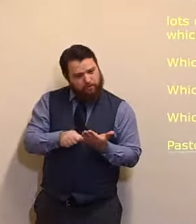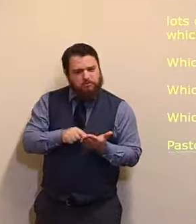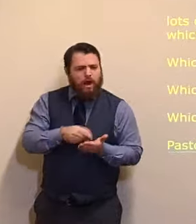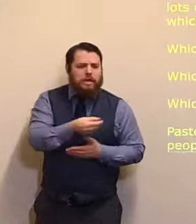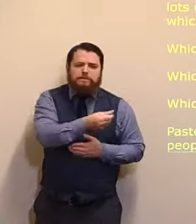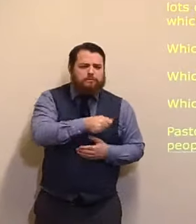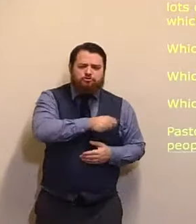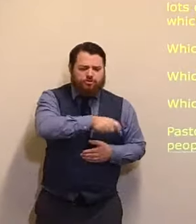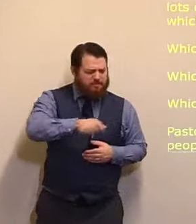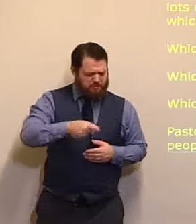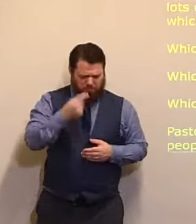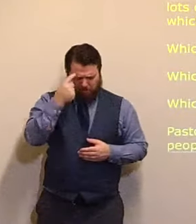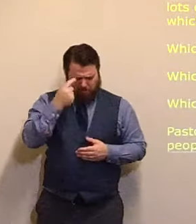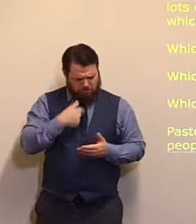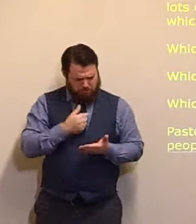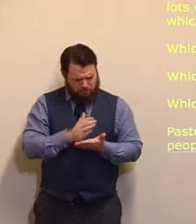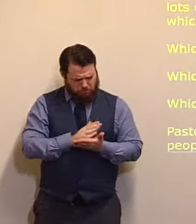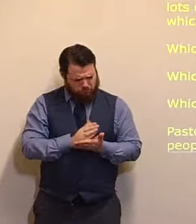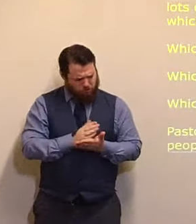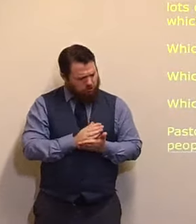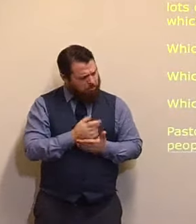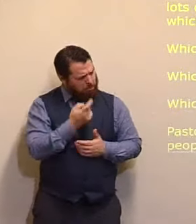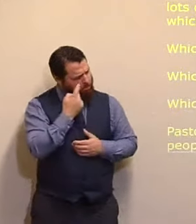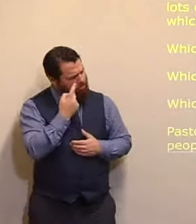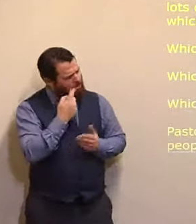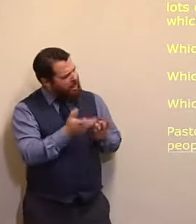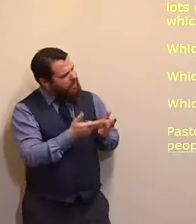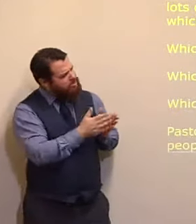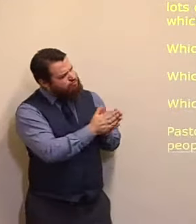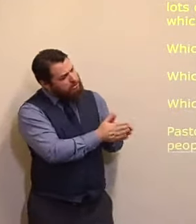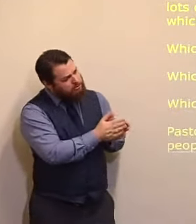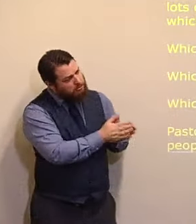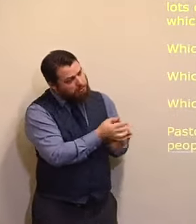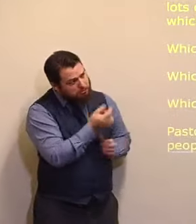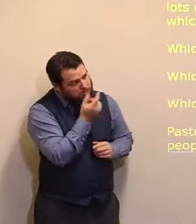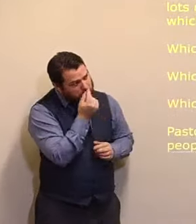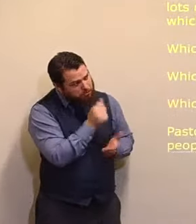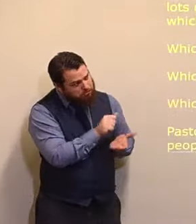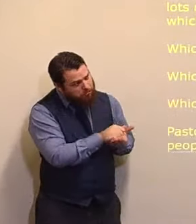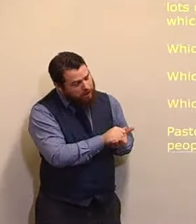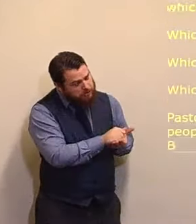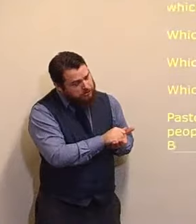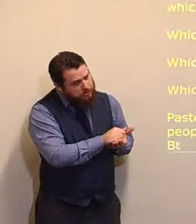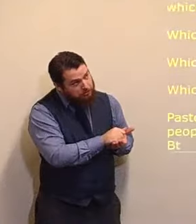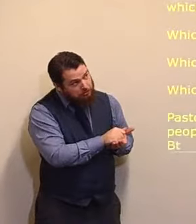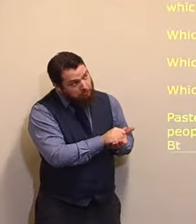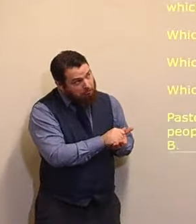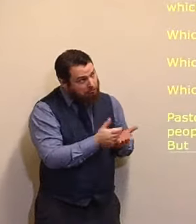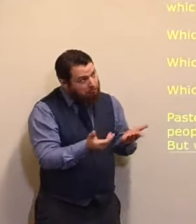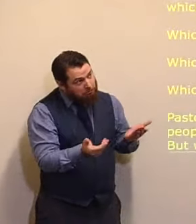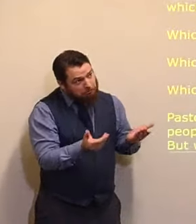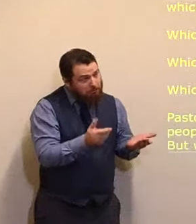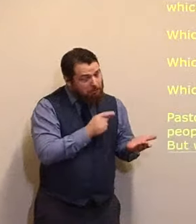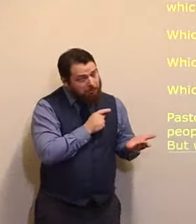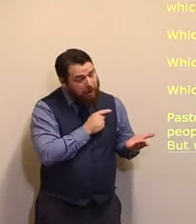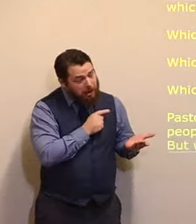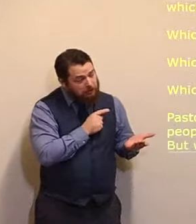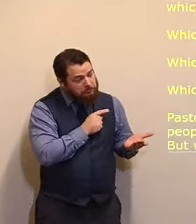Oh, what about that religion? What about that religion? They also, do certain things. They also, believe in